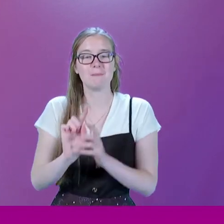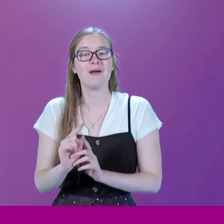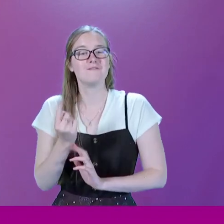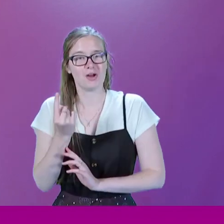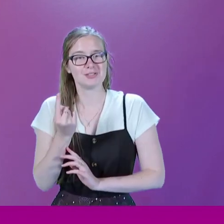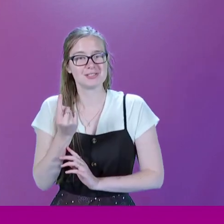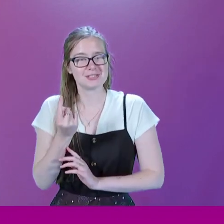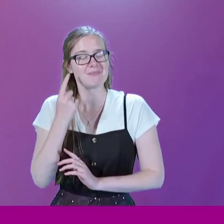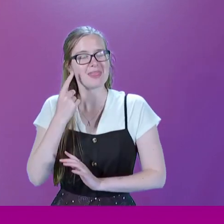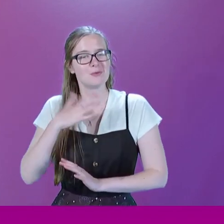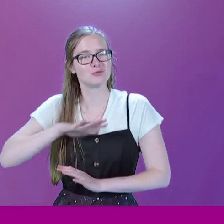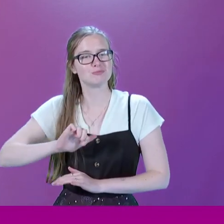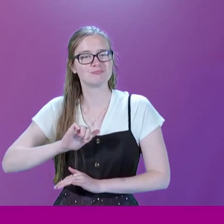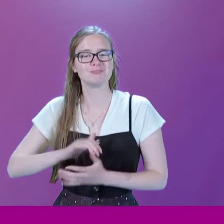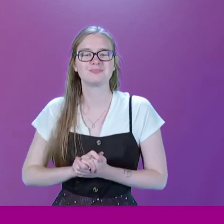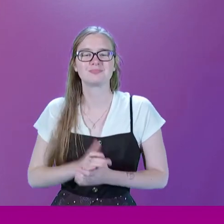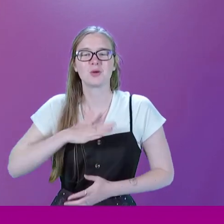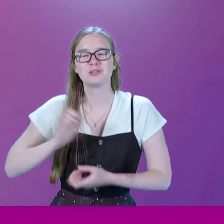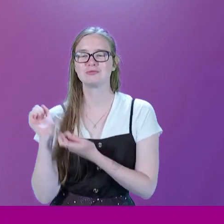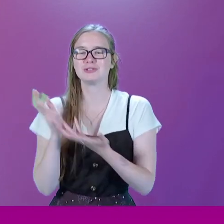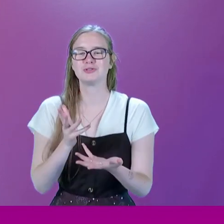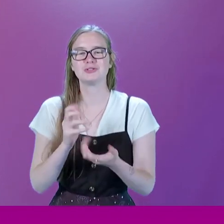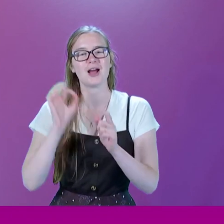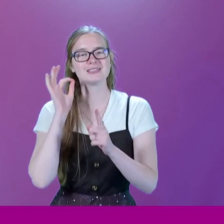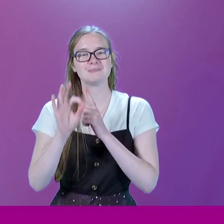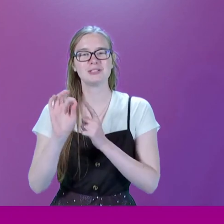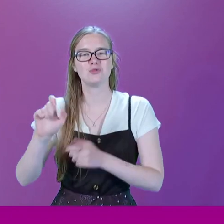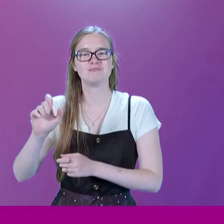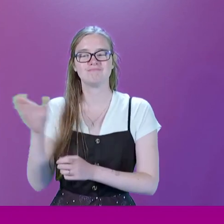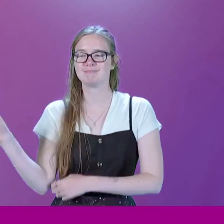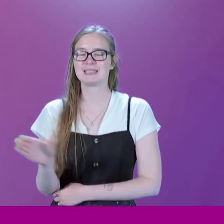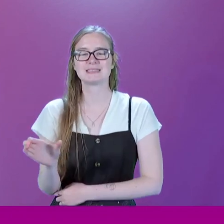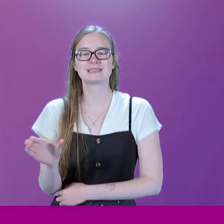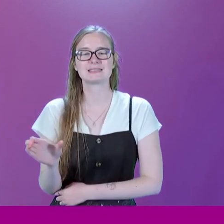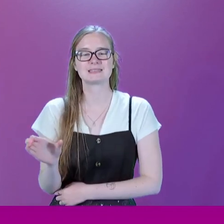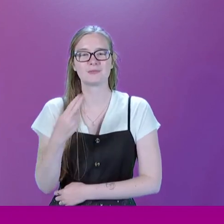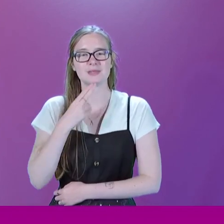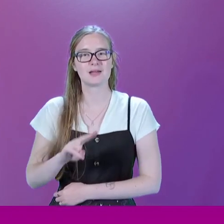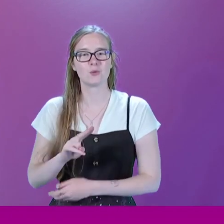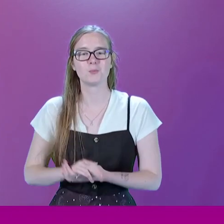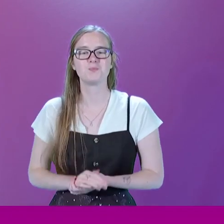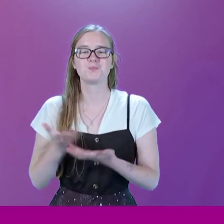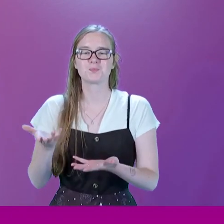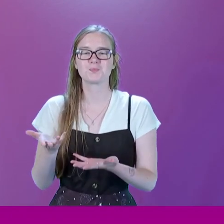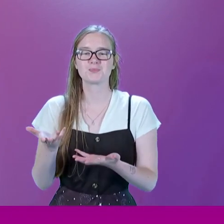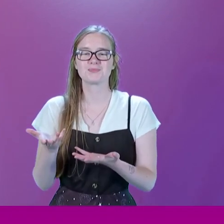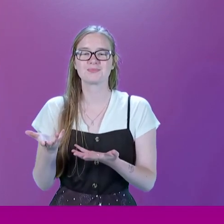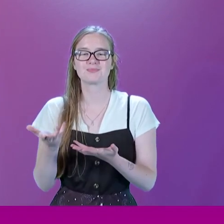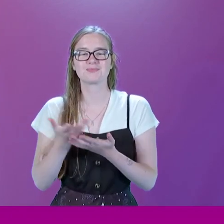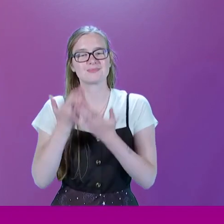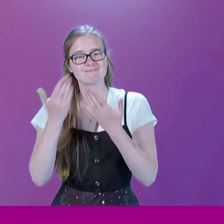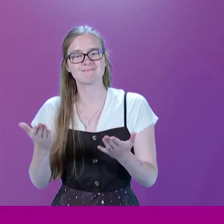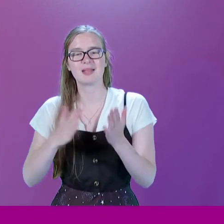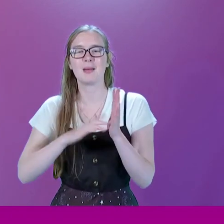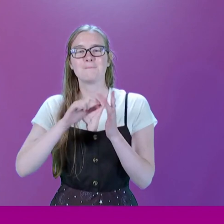without further ado, I should introduce our special guest this afternoon and that, of course, is the Right Honourable